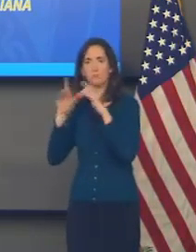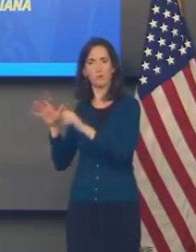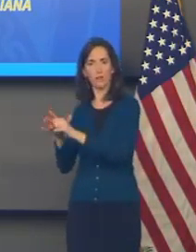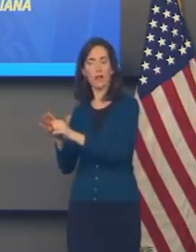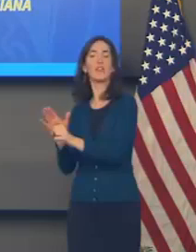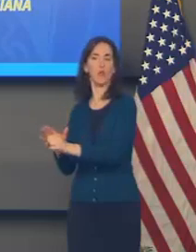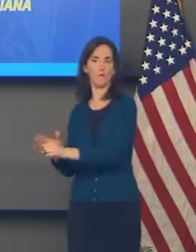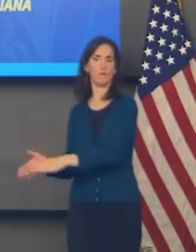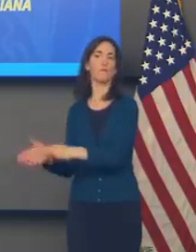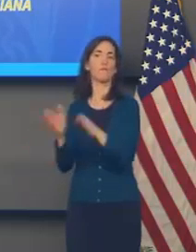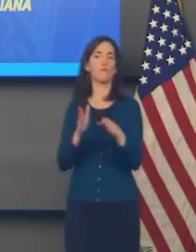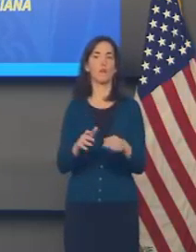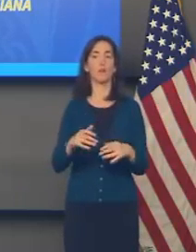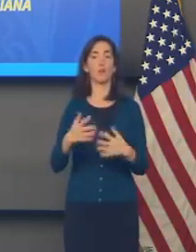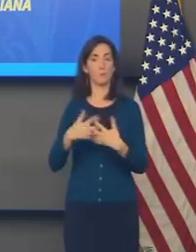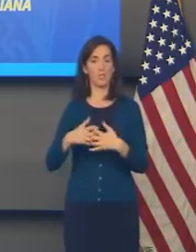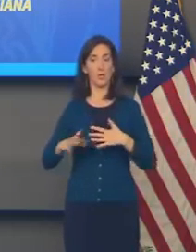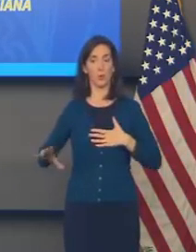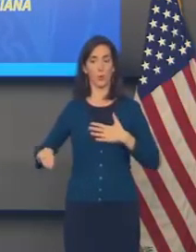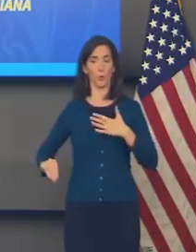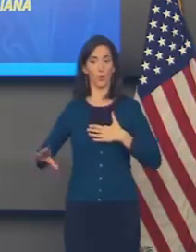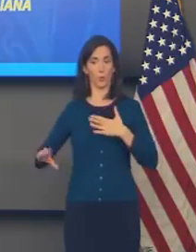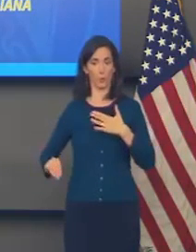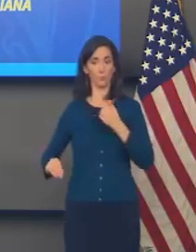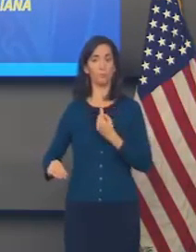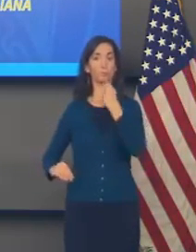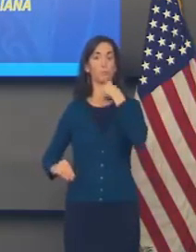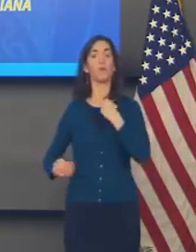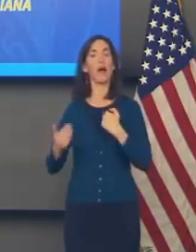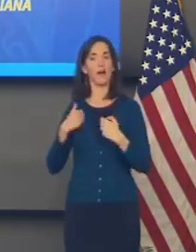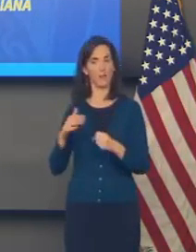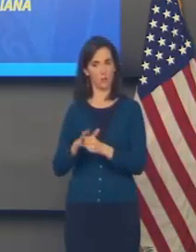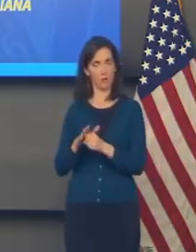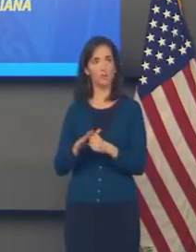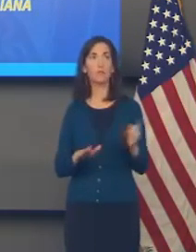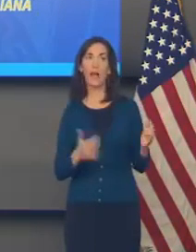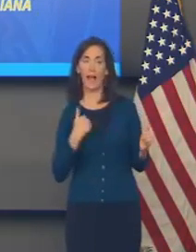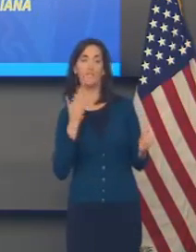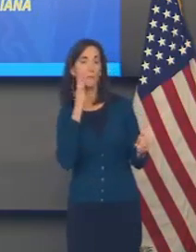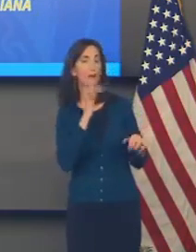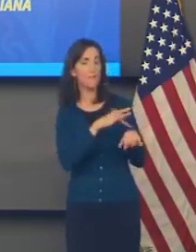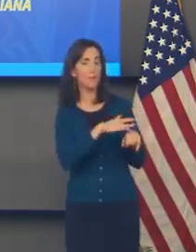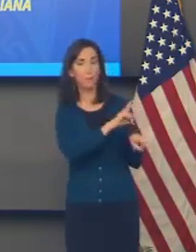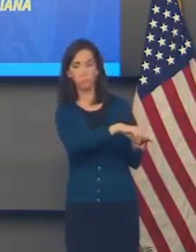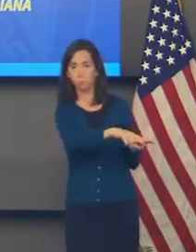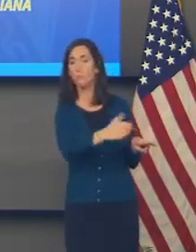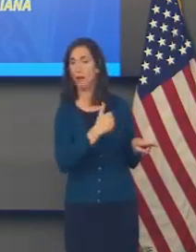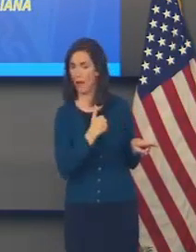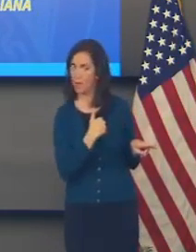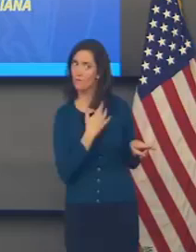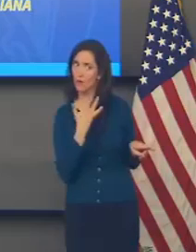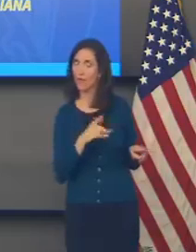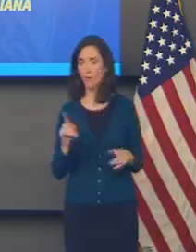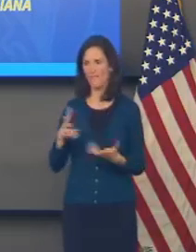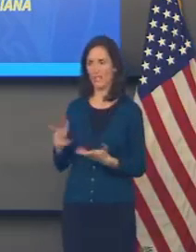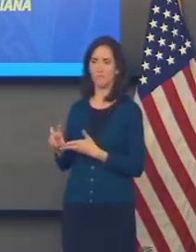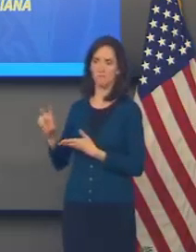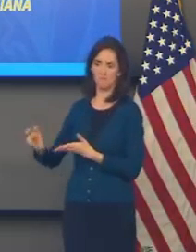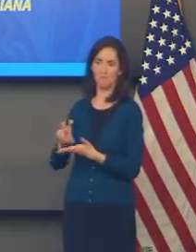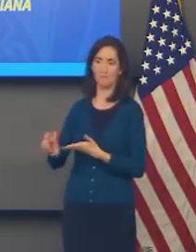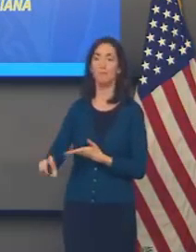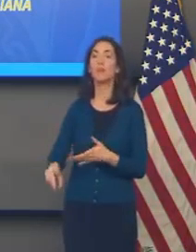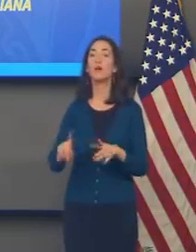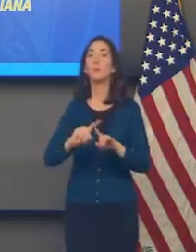over the past year. And we think we still have some physical space. But because it's tough to get nurses